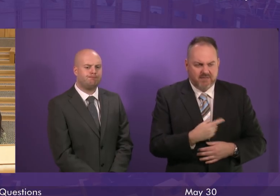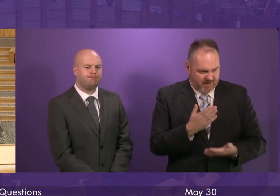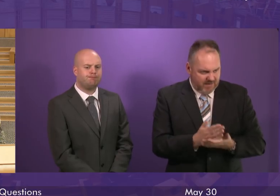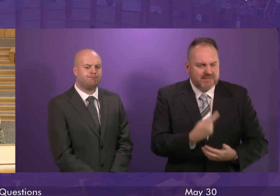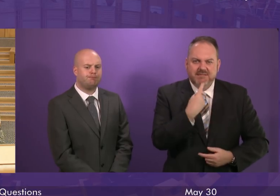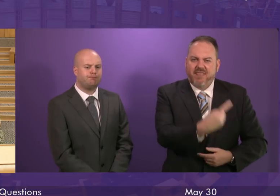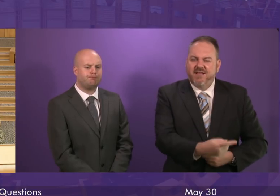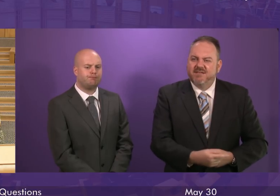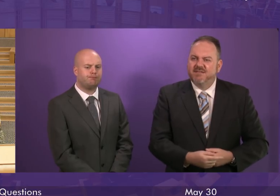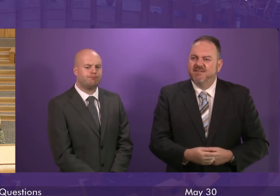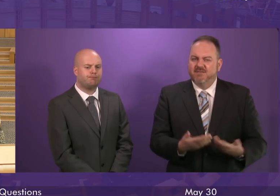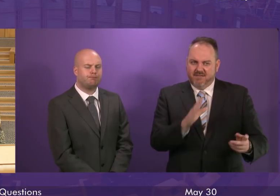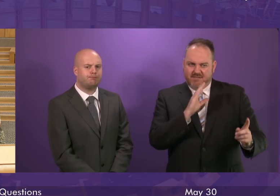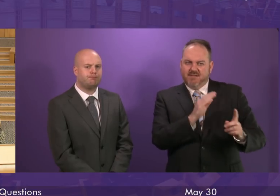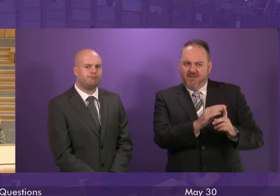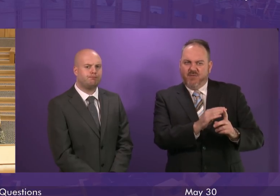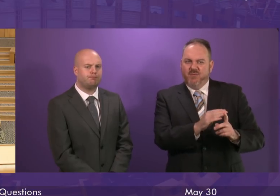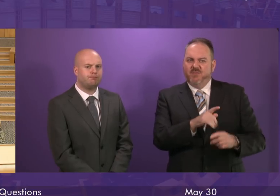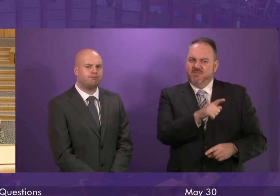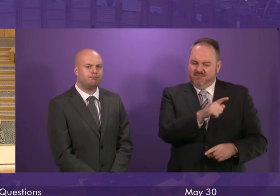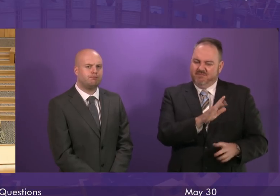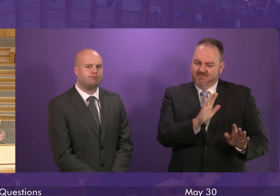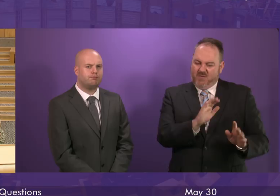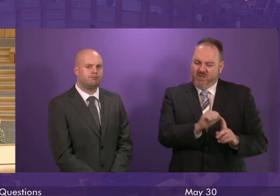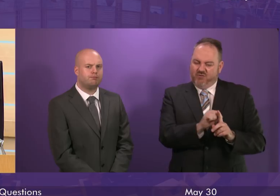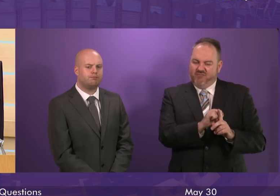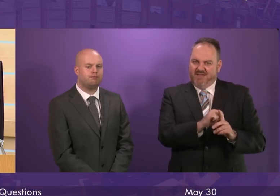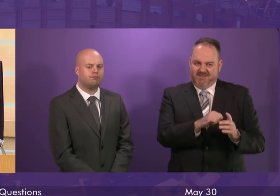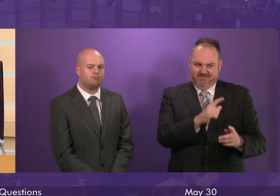yesterday. Perhaps you could advise him on how quickly he could correct the record.